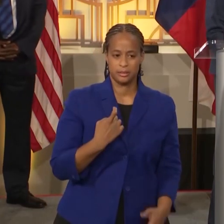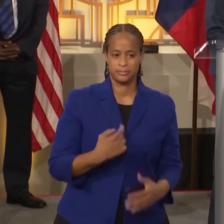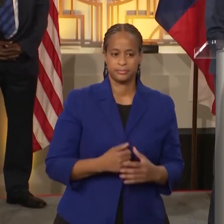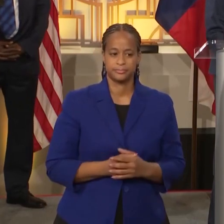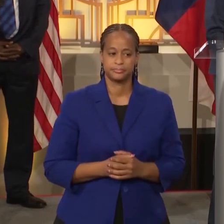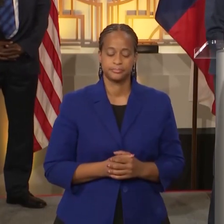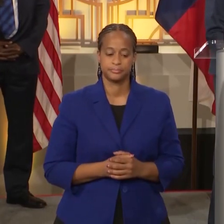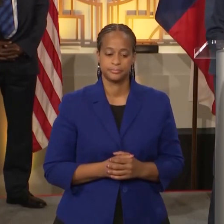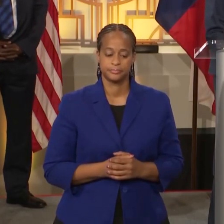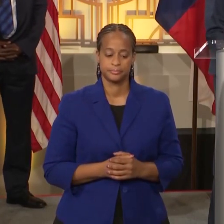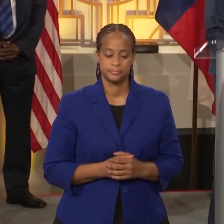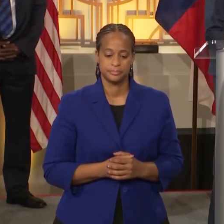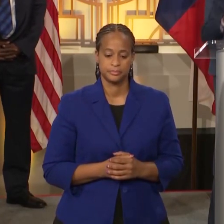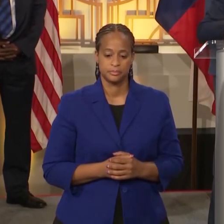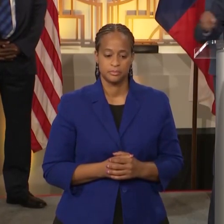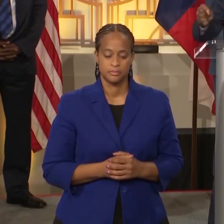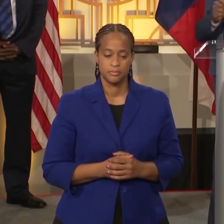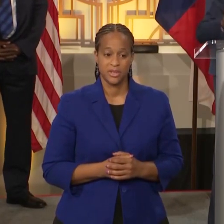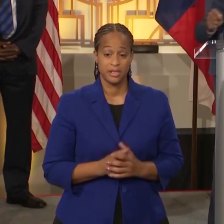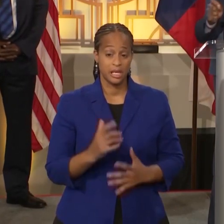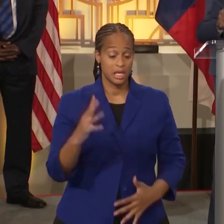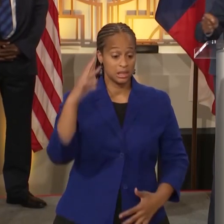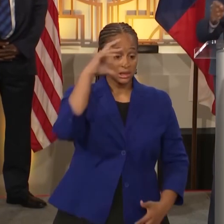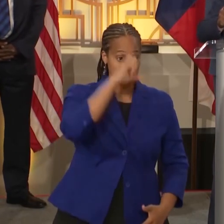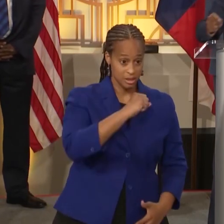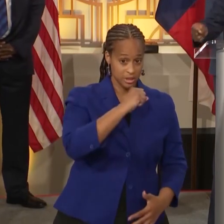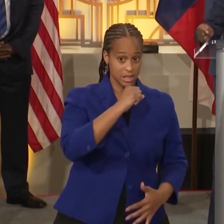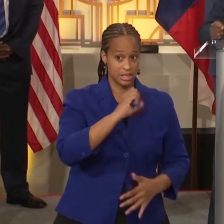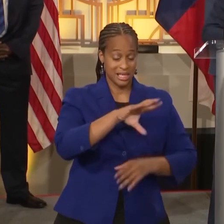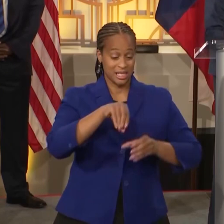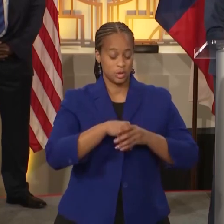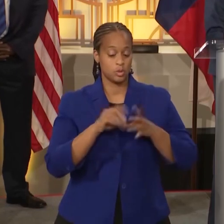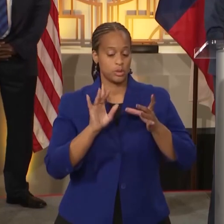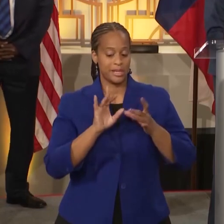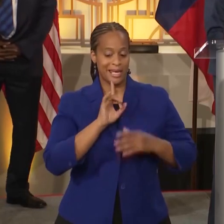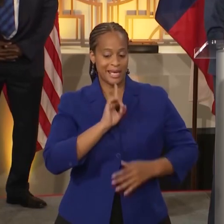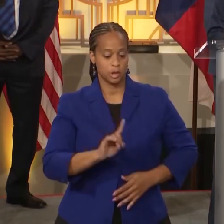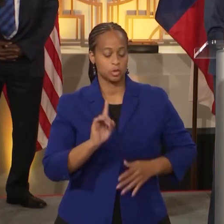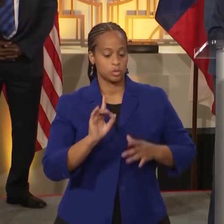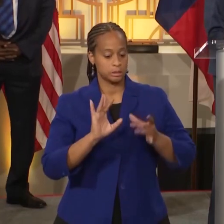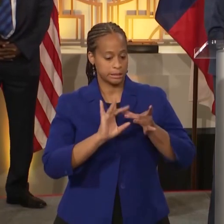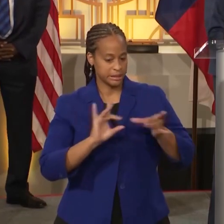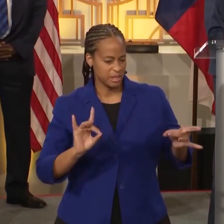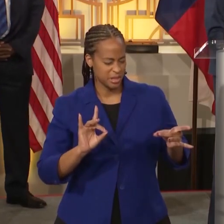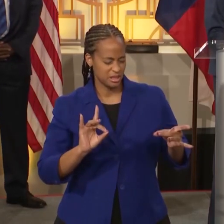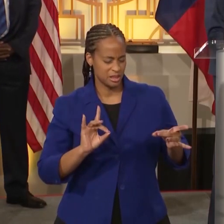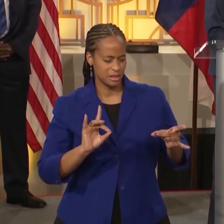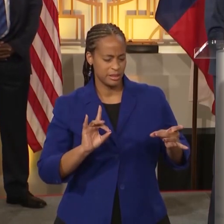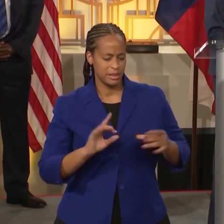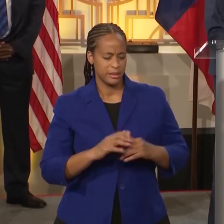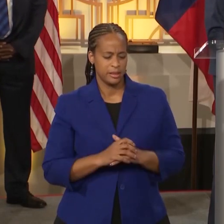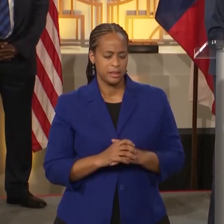the assumption built into the statement is so